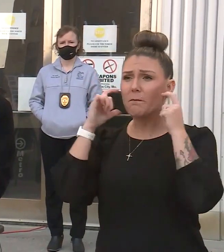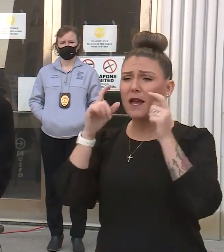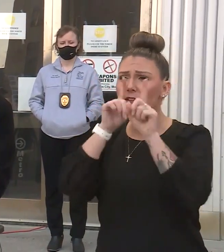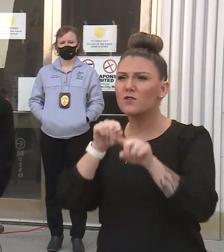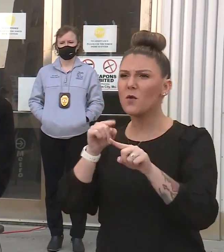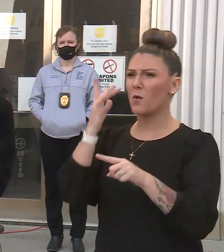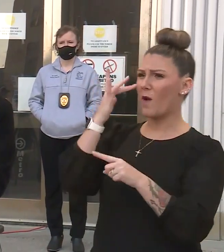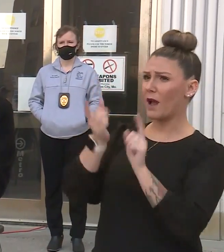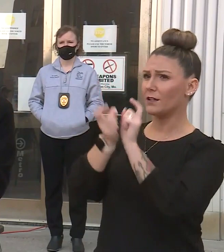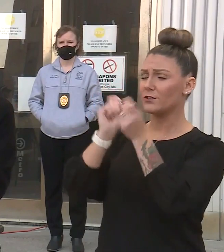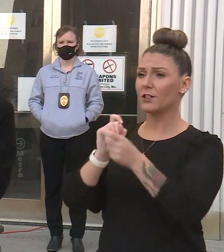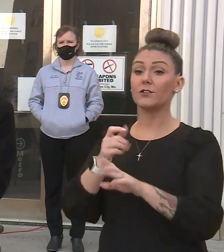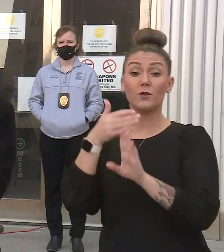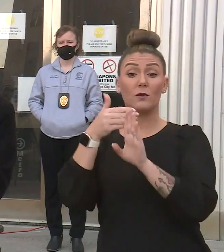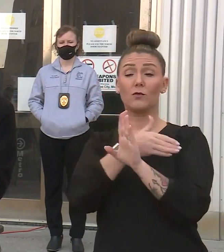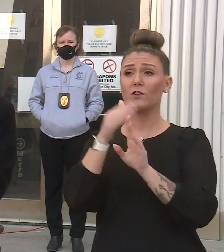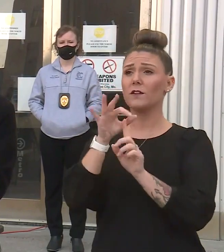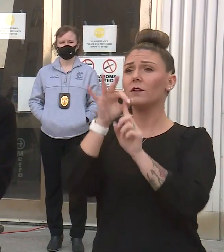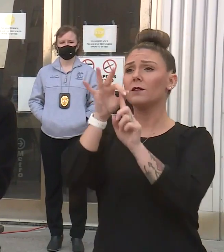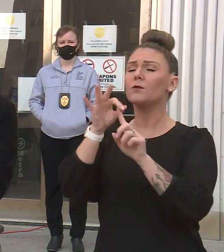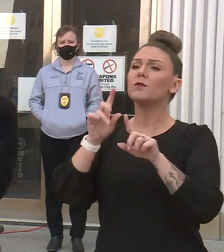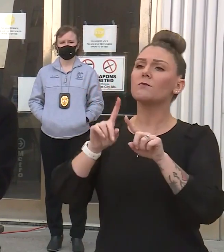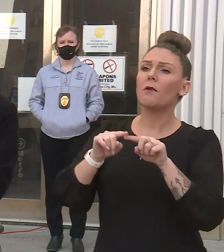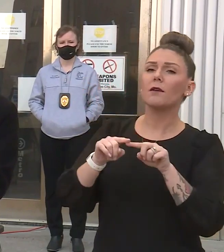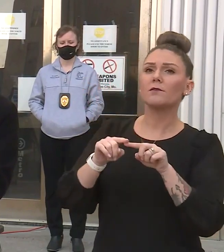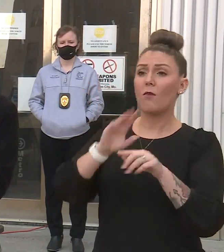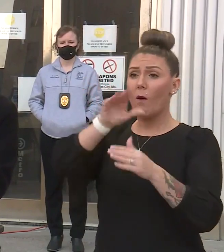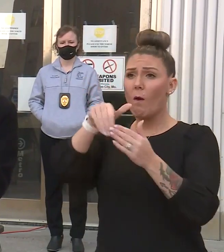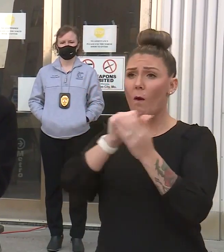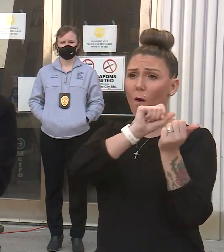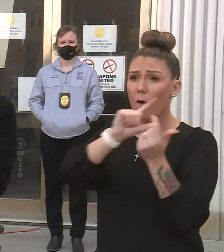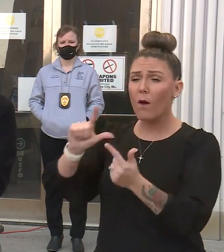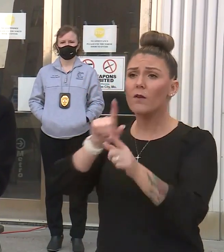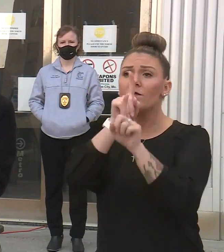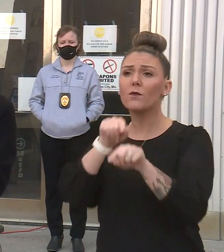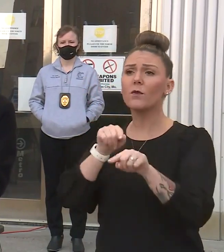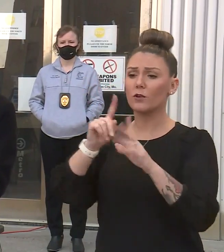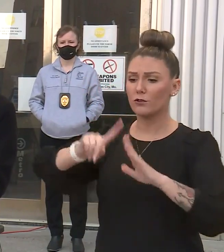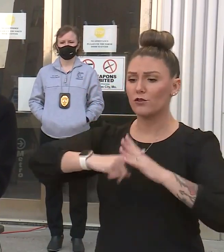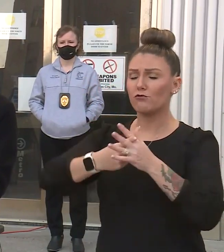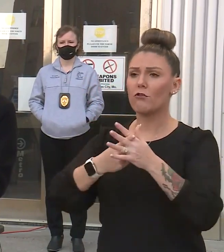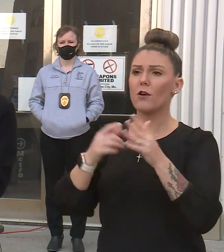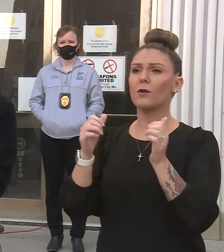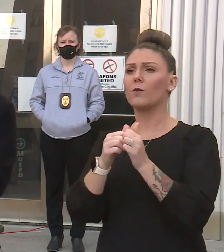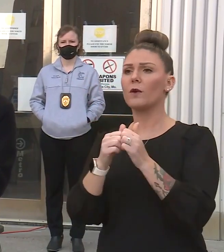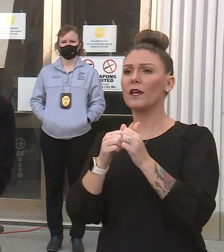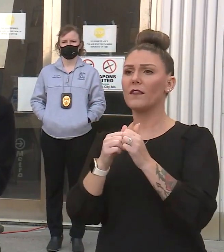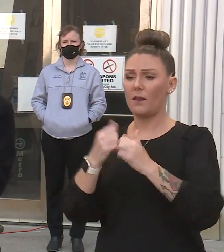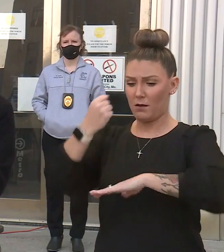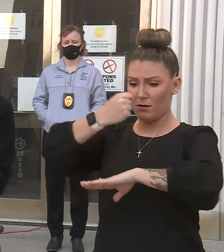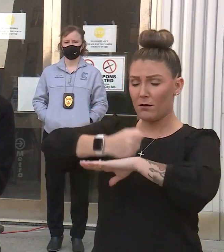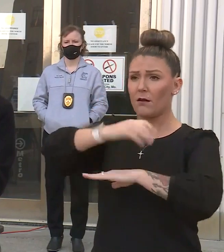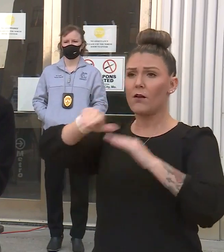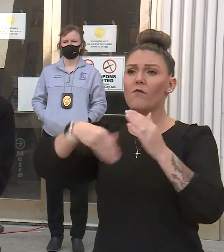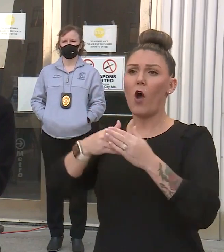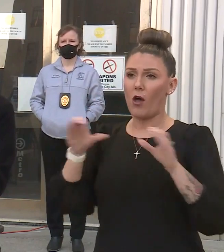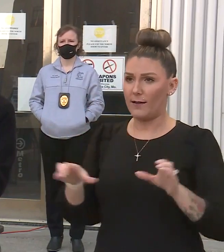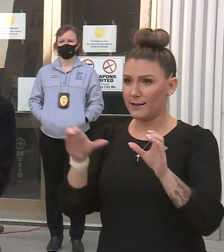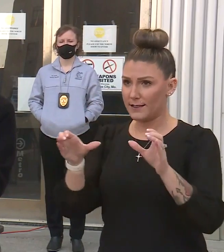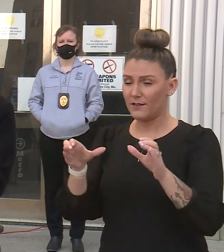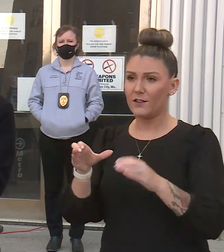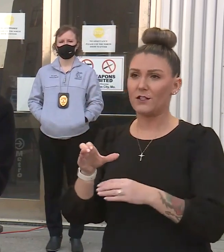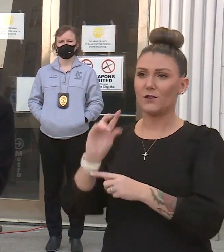So the previous exemption was based on the fact that all of our orders started actually with a shutdown of all activities.